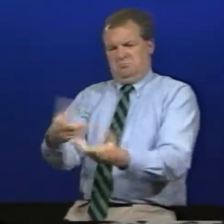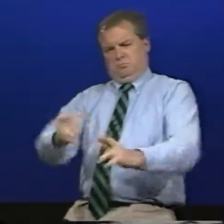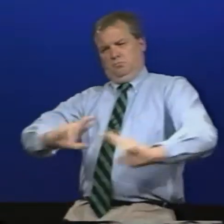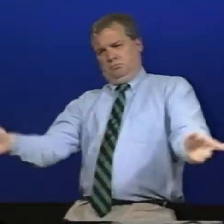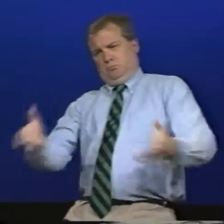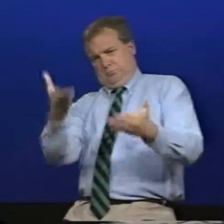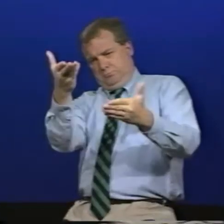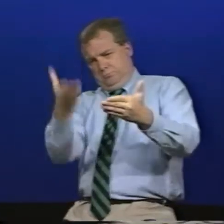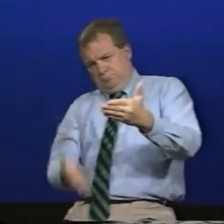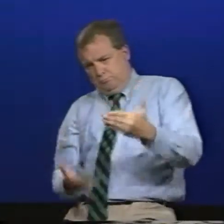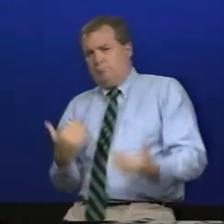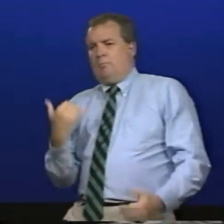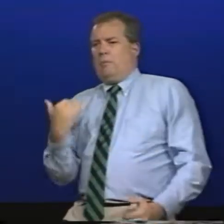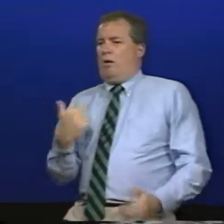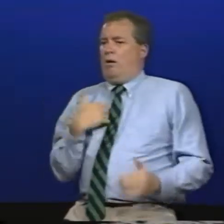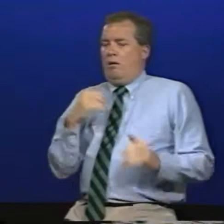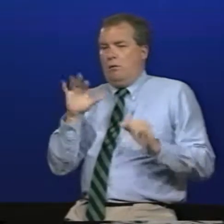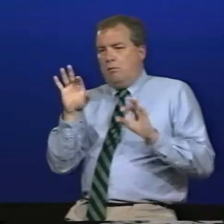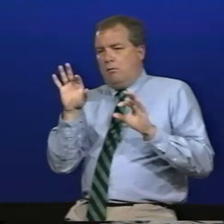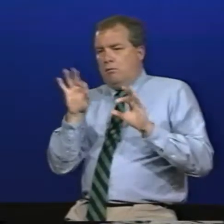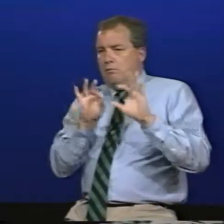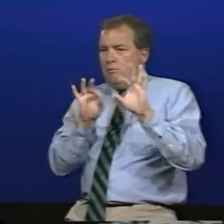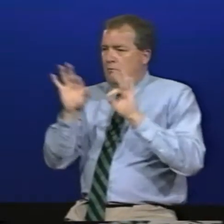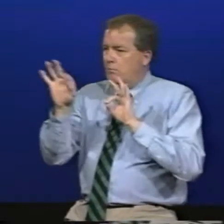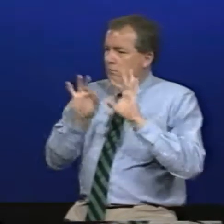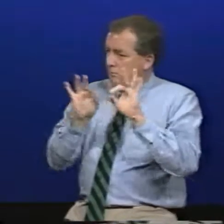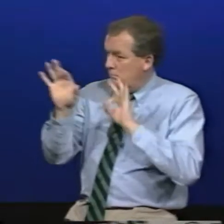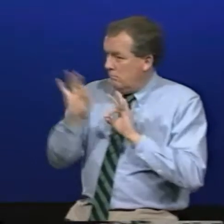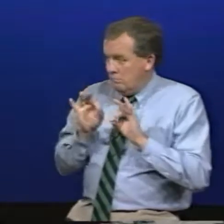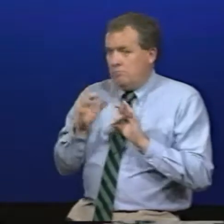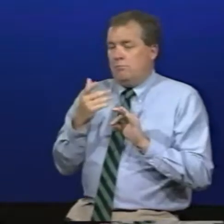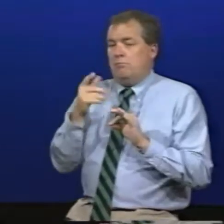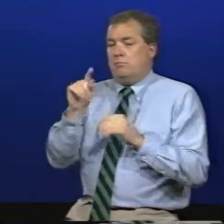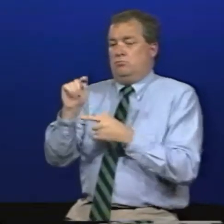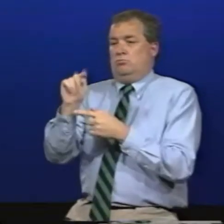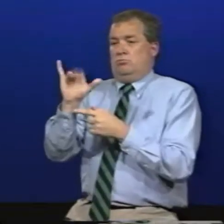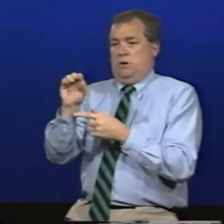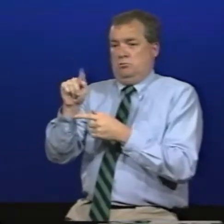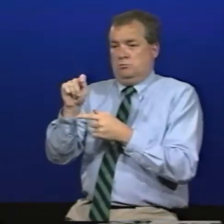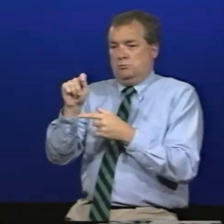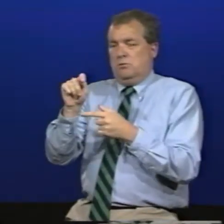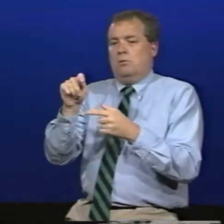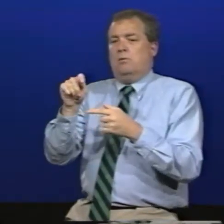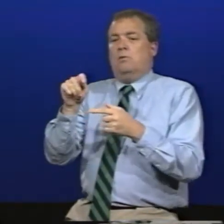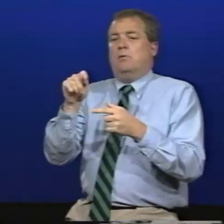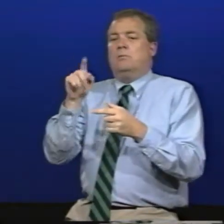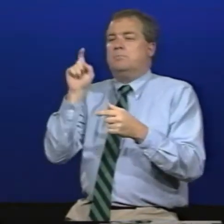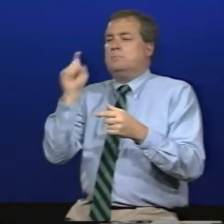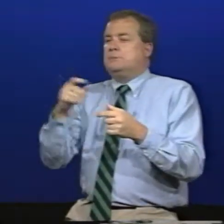to play on defense and so forth you'd have that all right there for you and then you were able to go through and begin the team selection process